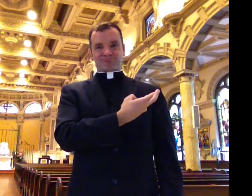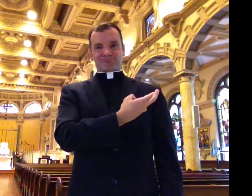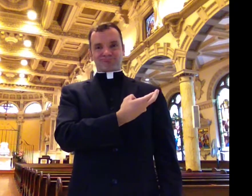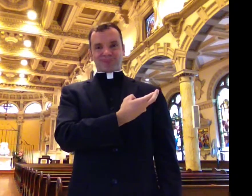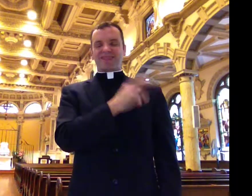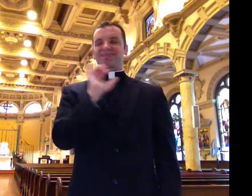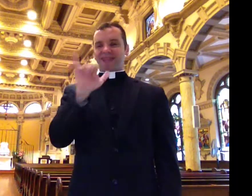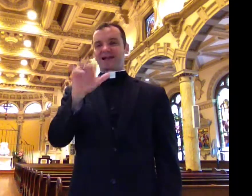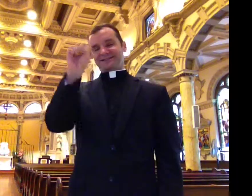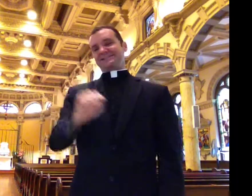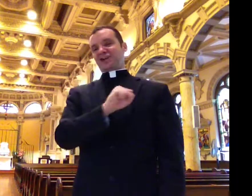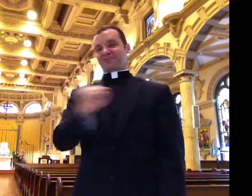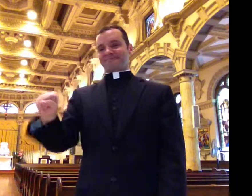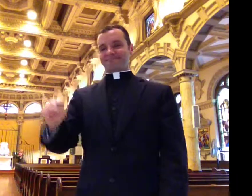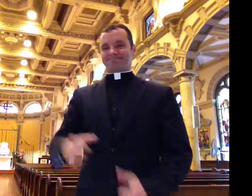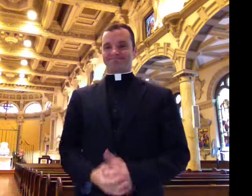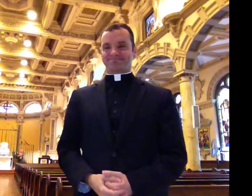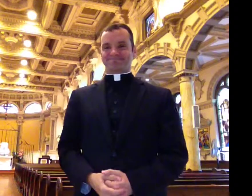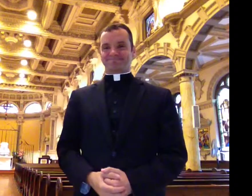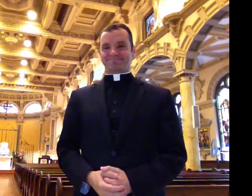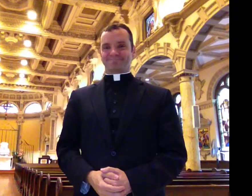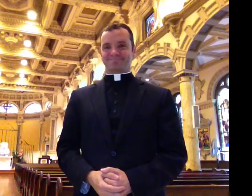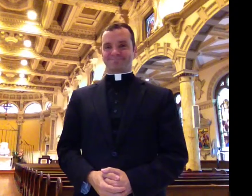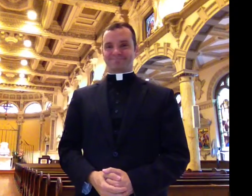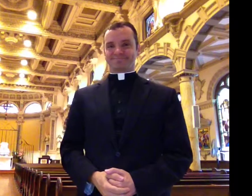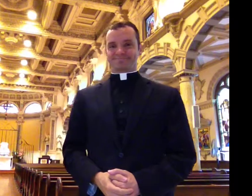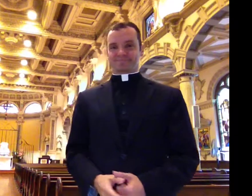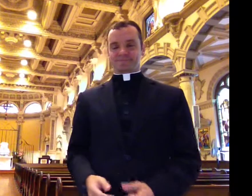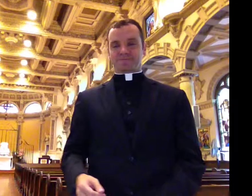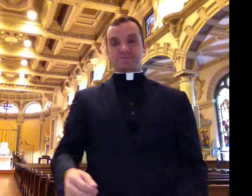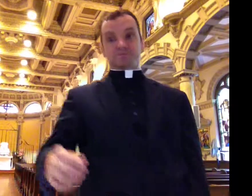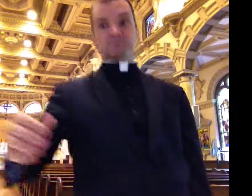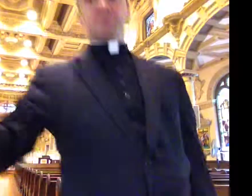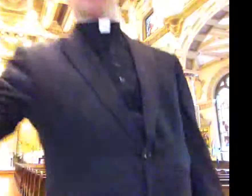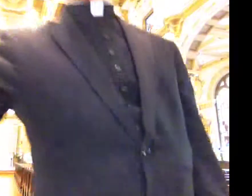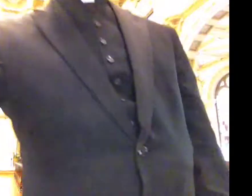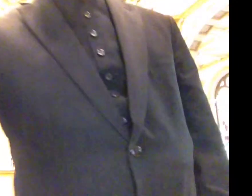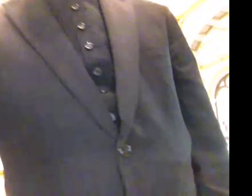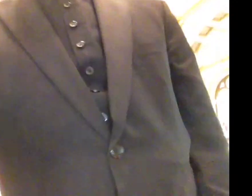We keep Jesus as our best friend. And that is what a sacrament enables us to do.